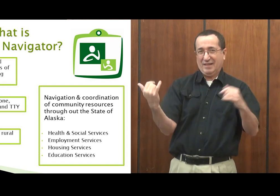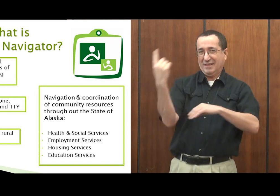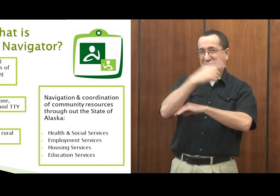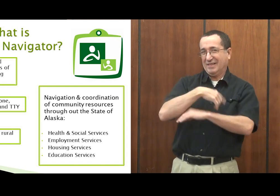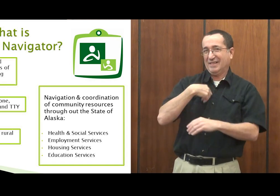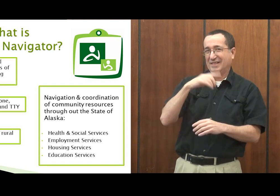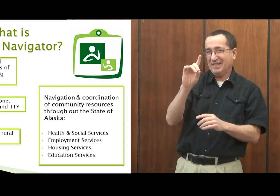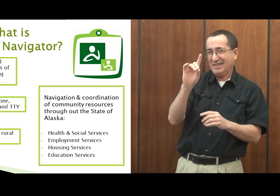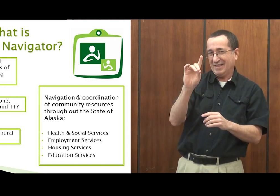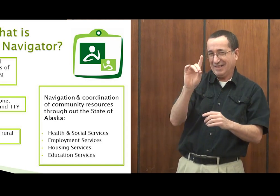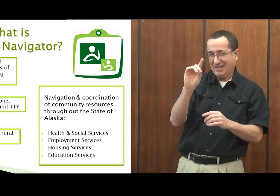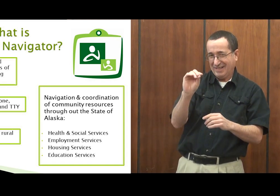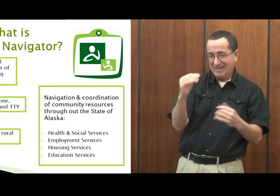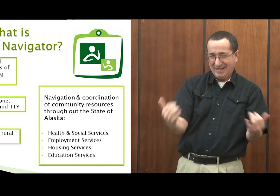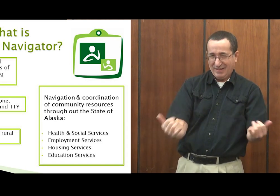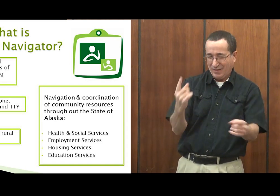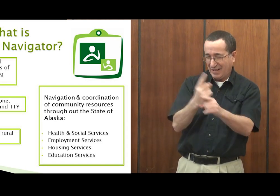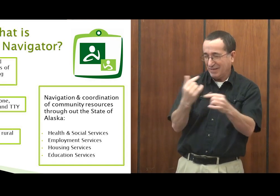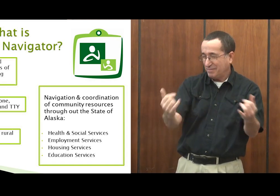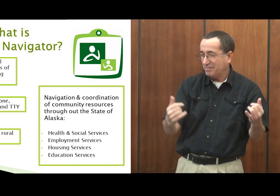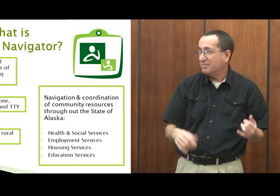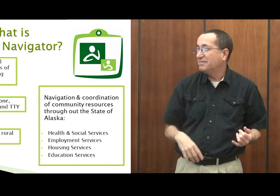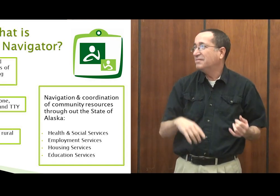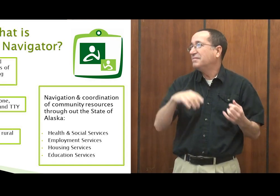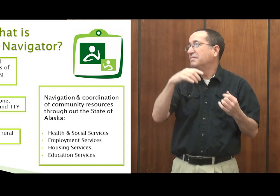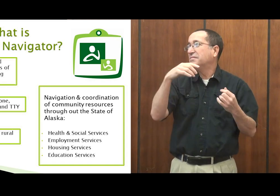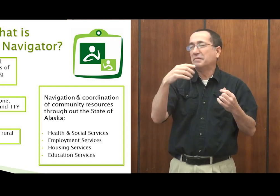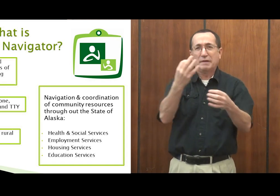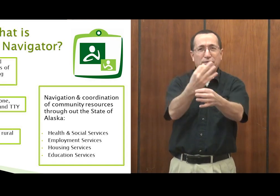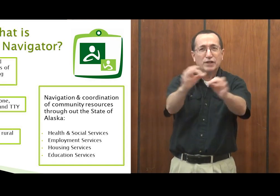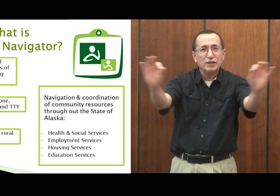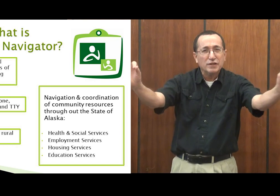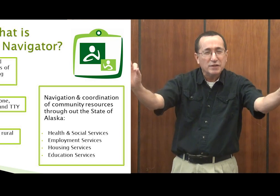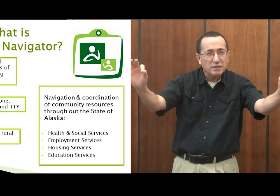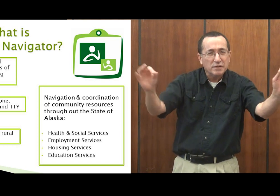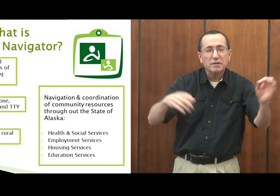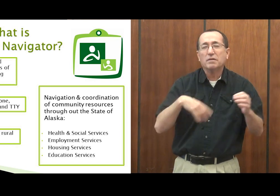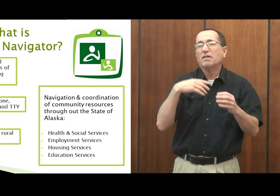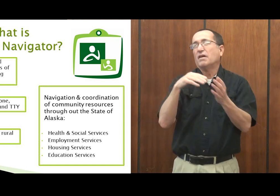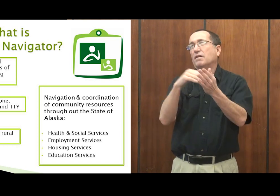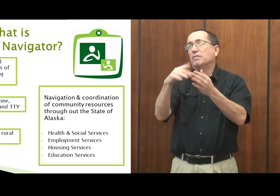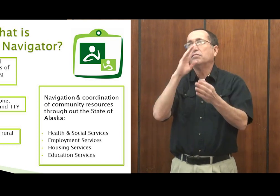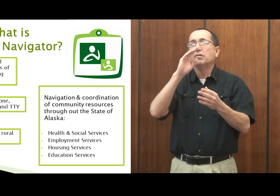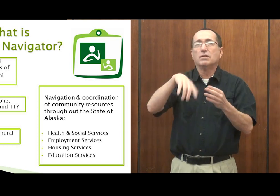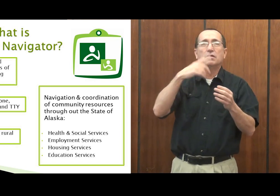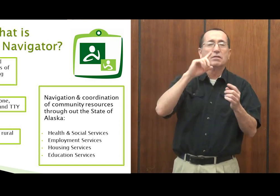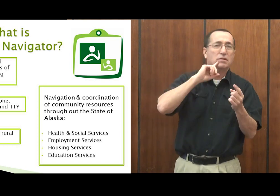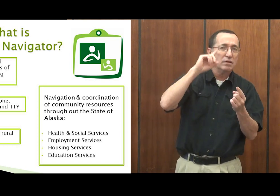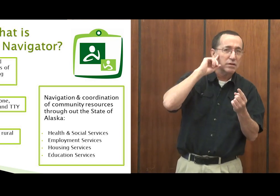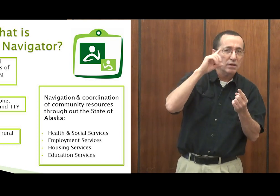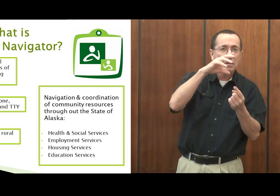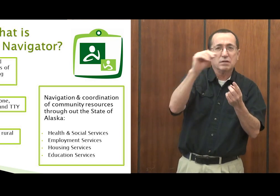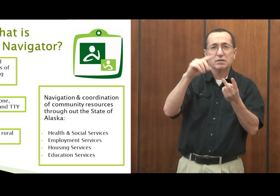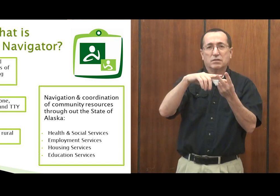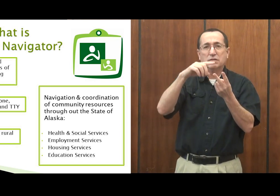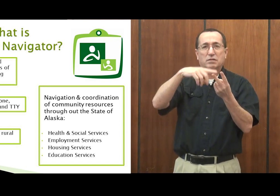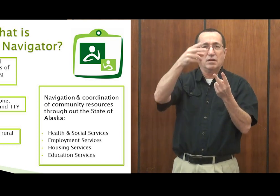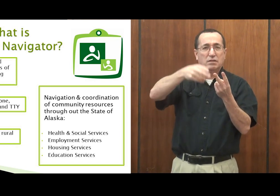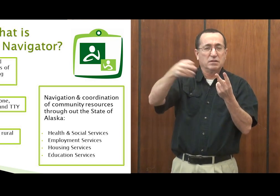trainings. Today we're doing one of our trainings here today, which is given free of charge, where we talk about deaf and hard of